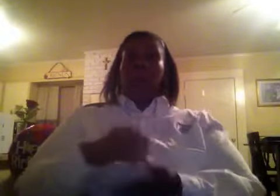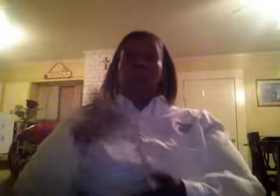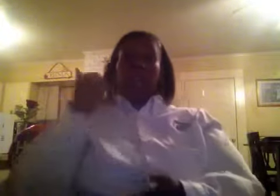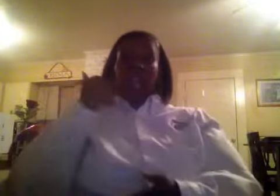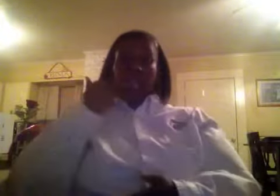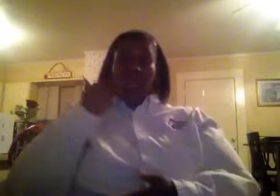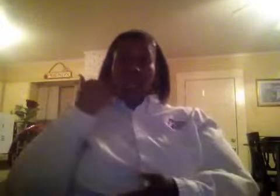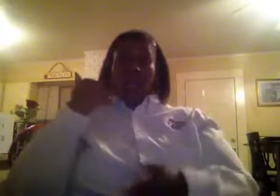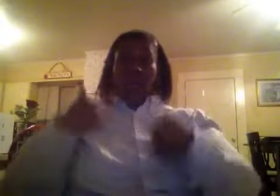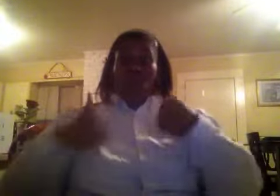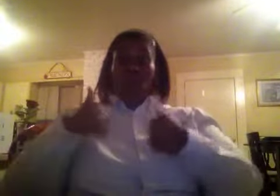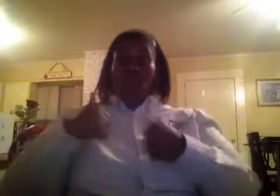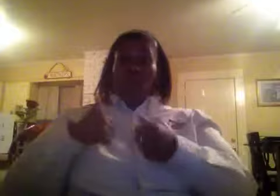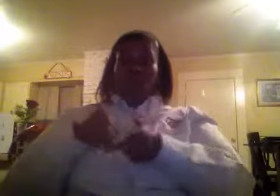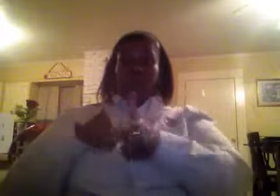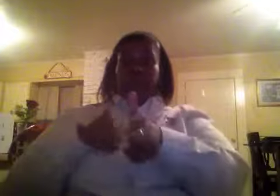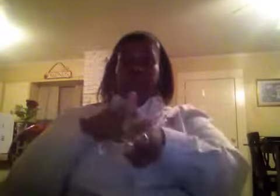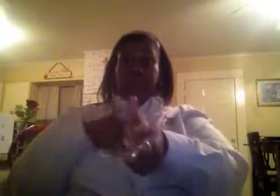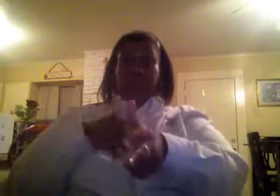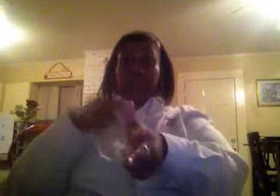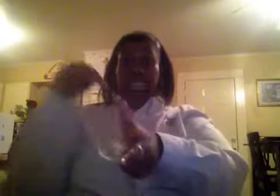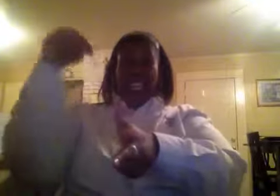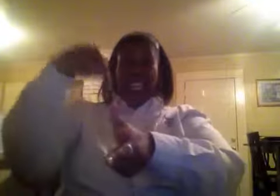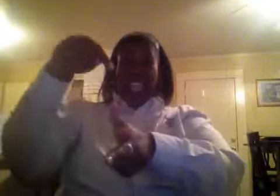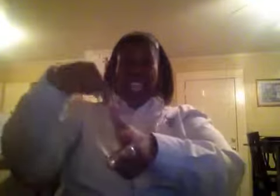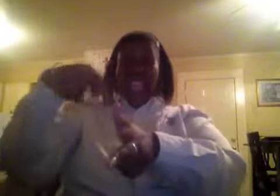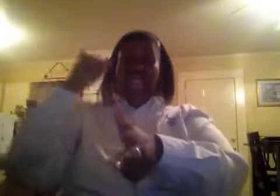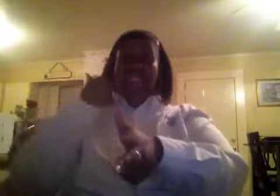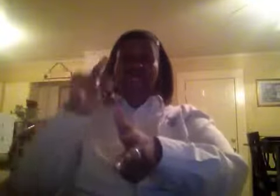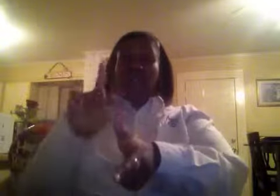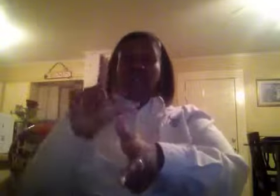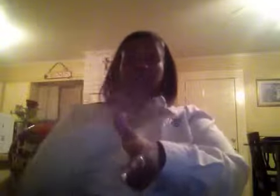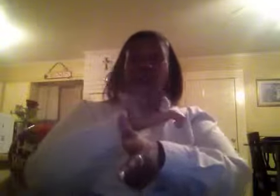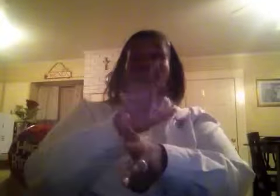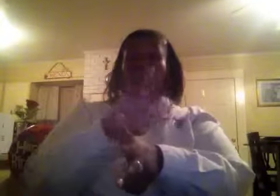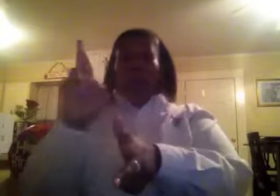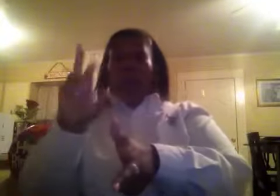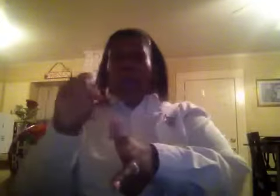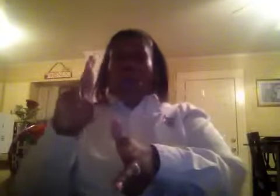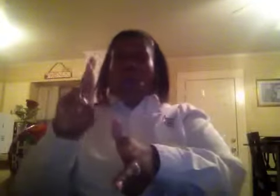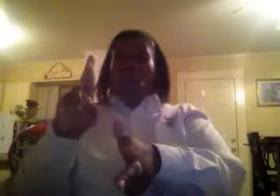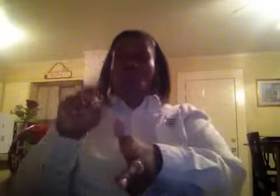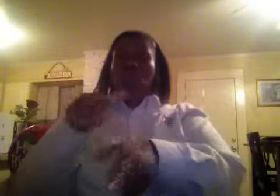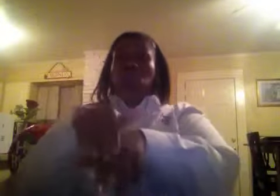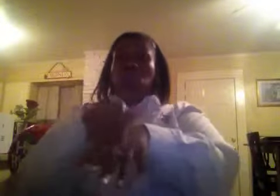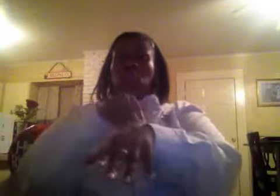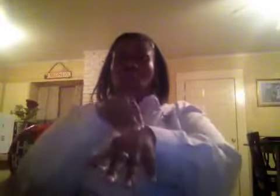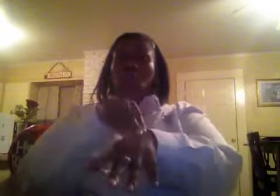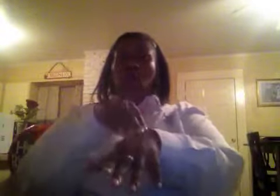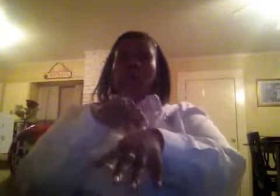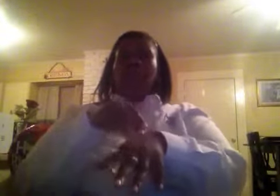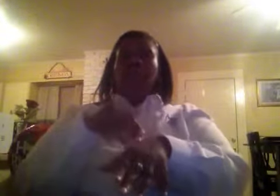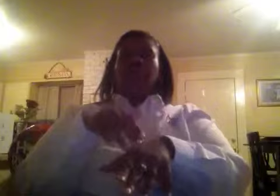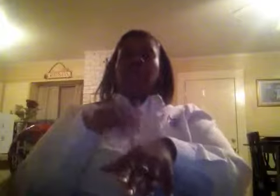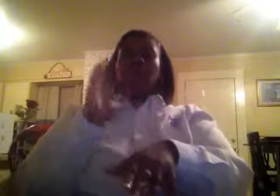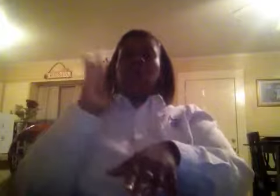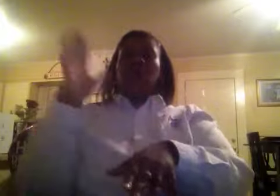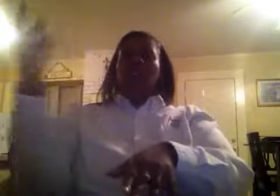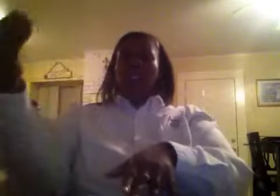signals a turn or slows down, an alert message is sent to the car in back.